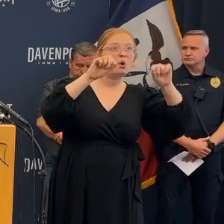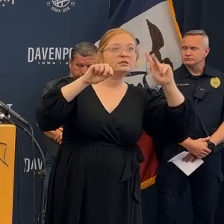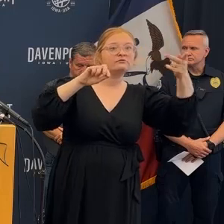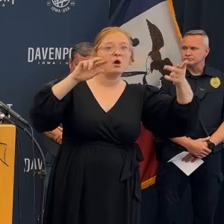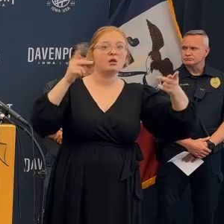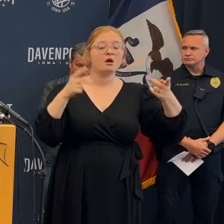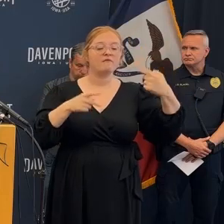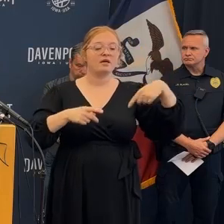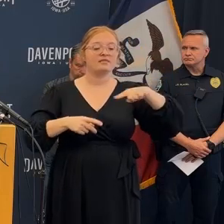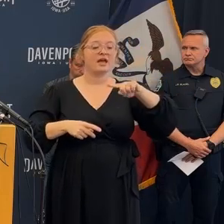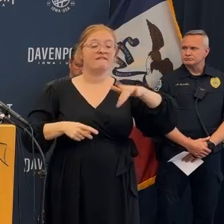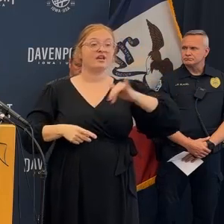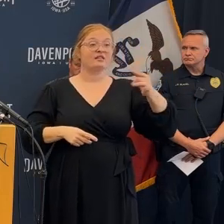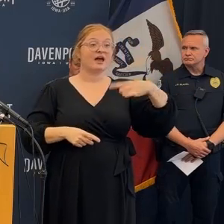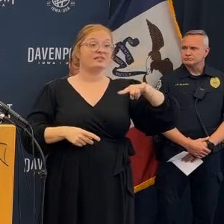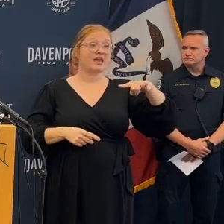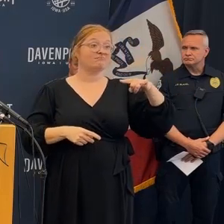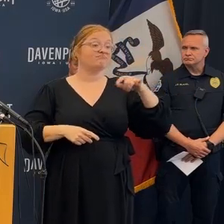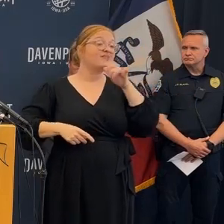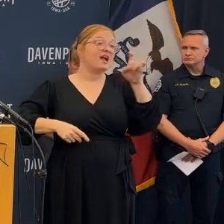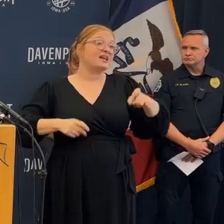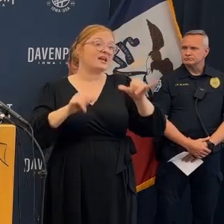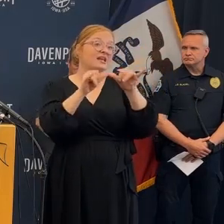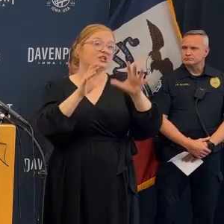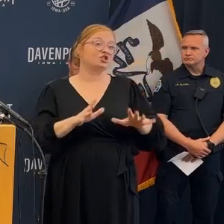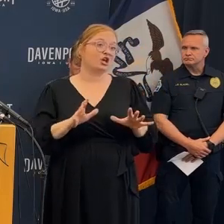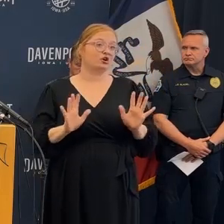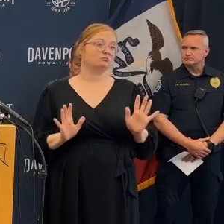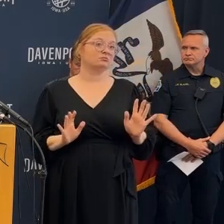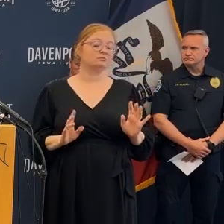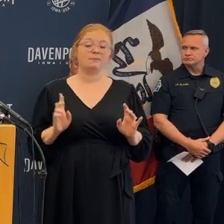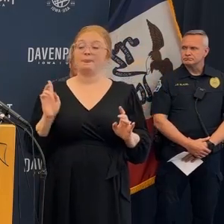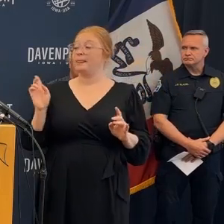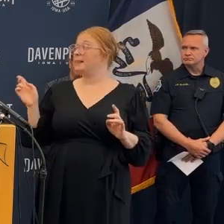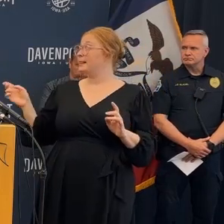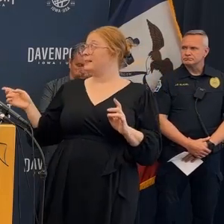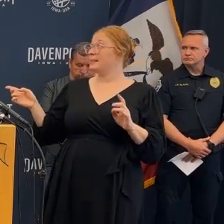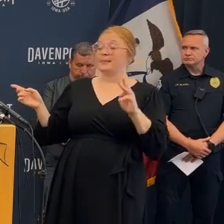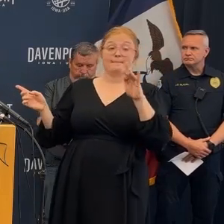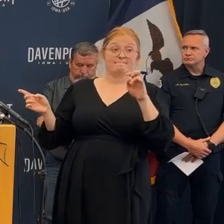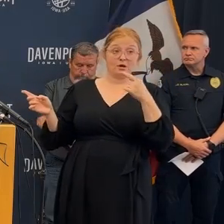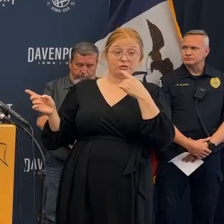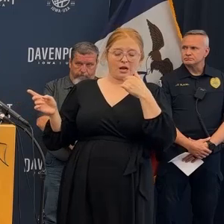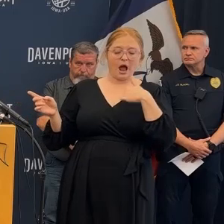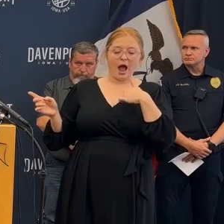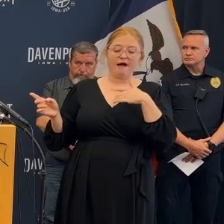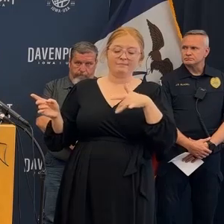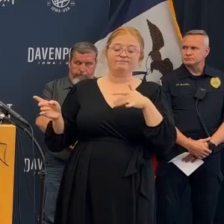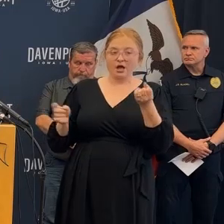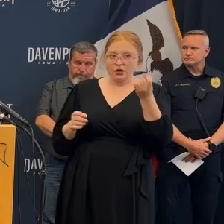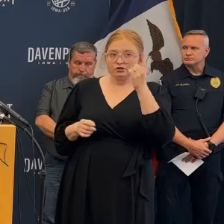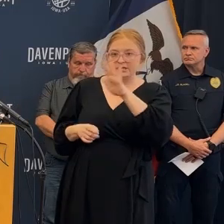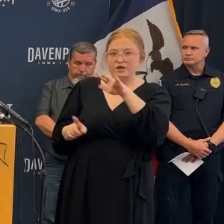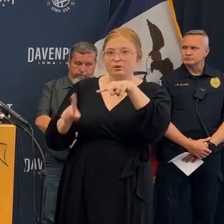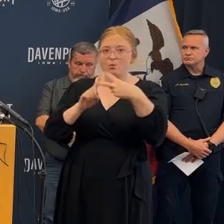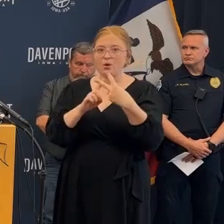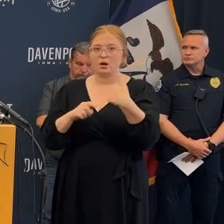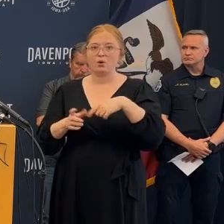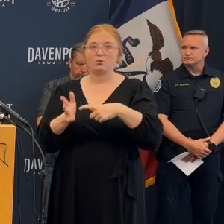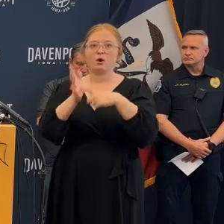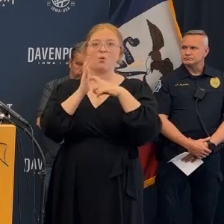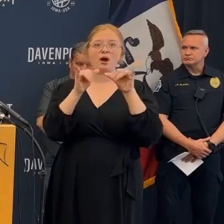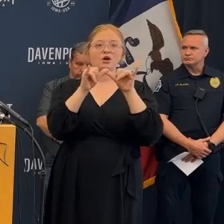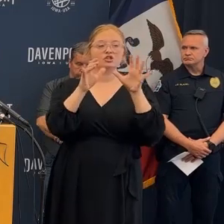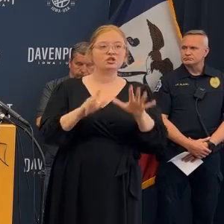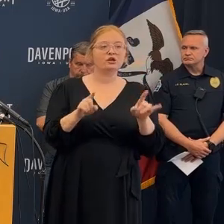that's all we can that's but as their mayor do you feel like the city failed them when we're talking about these investigators and they say it's pretty clear there were huge